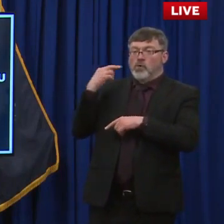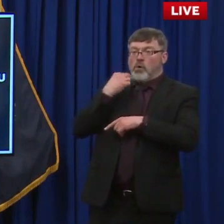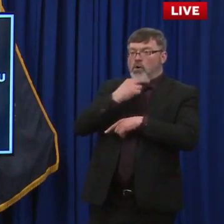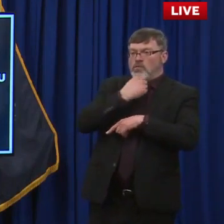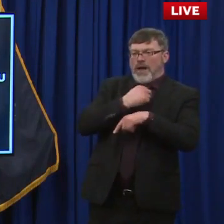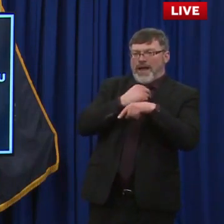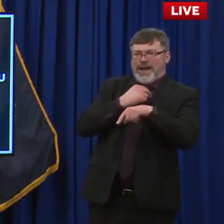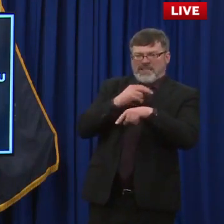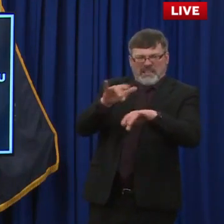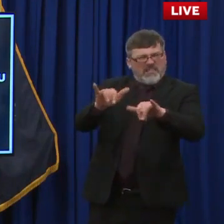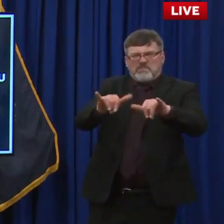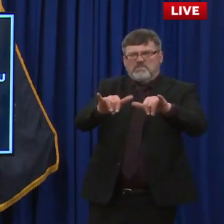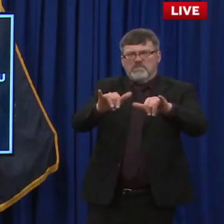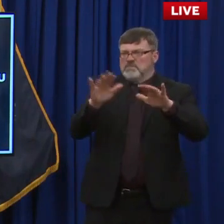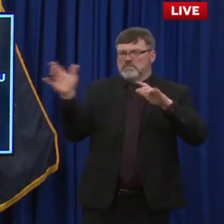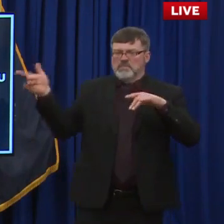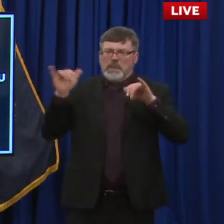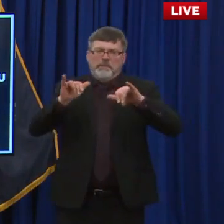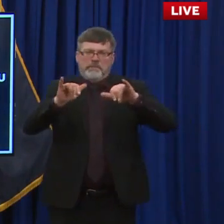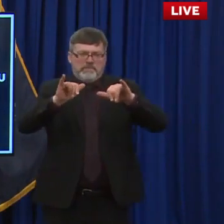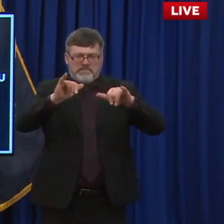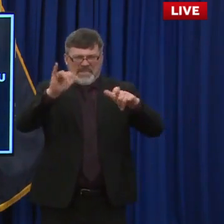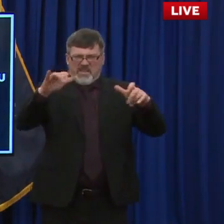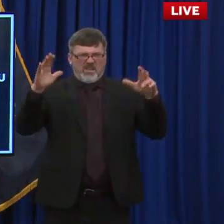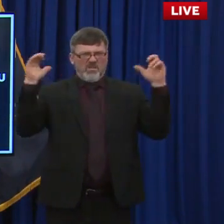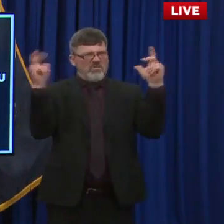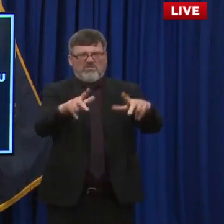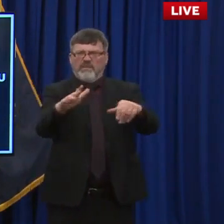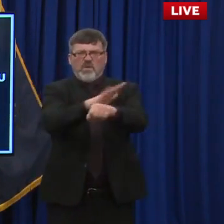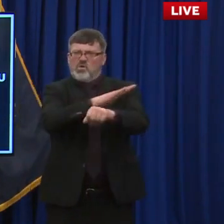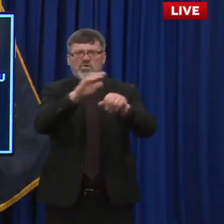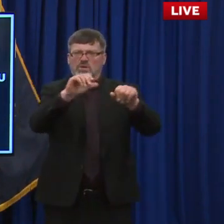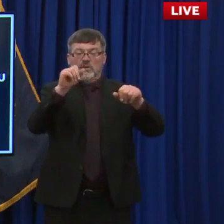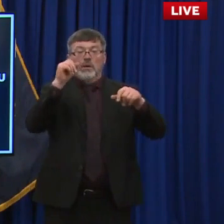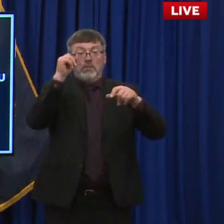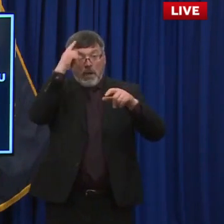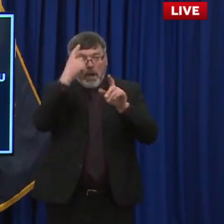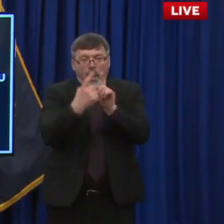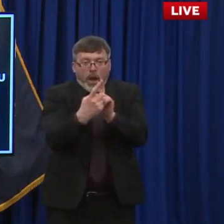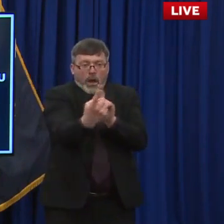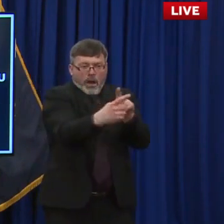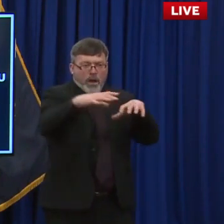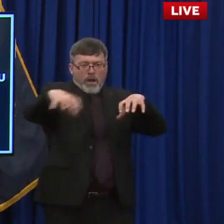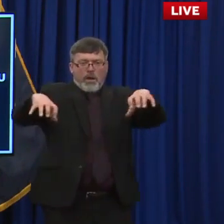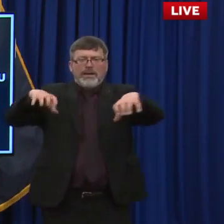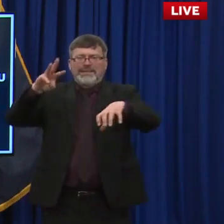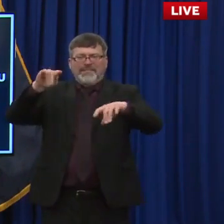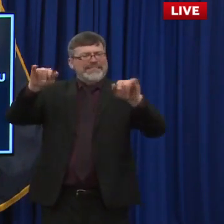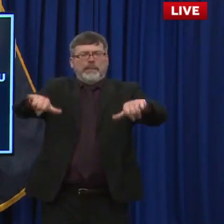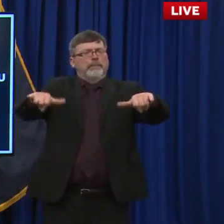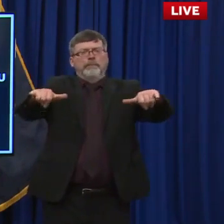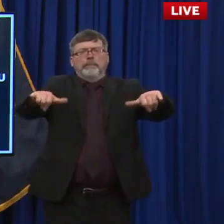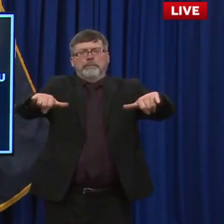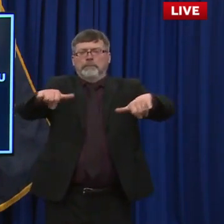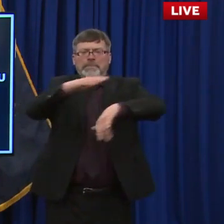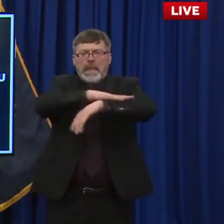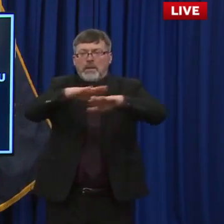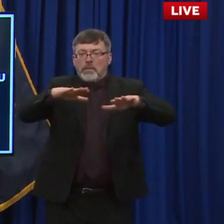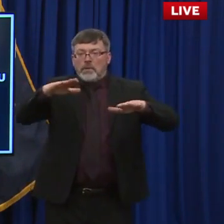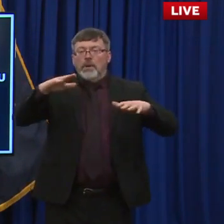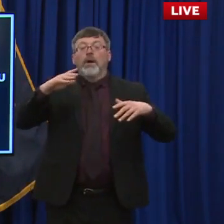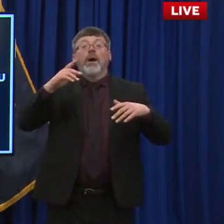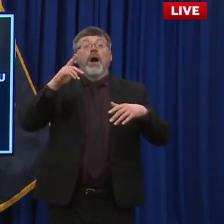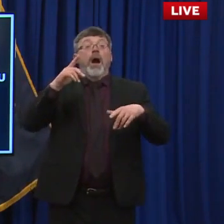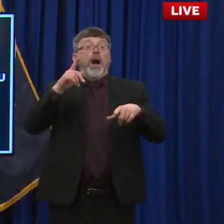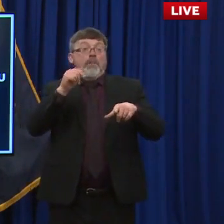as it is. You can have up to a hundred percent capacity, but you have to have six feet between the parties and whatnot. And we did provide some flexibility for the bar areas and things of that nature.